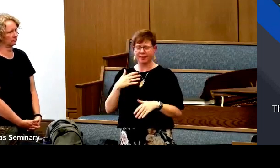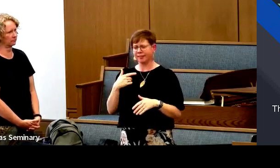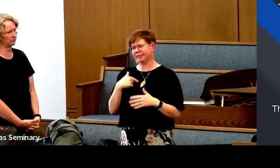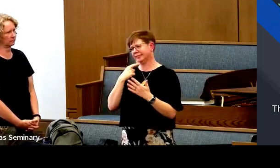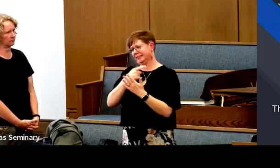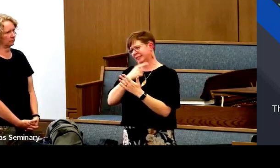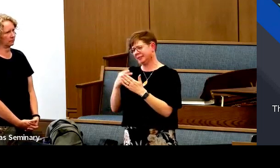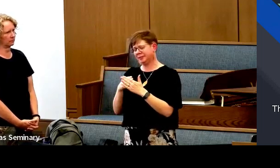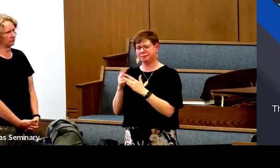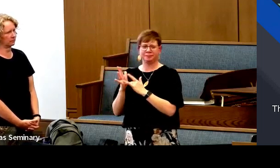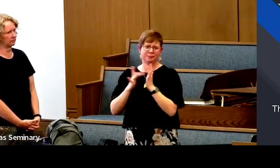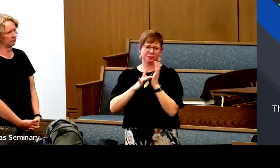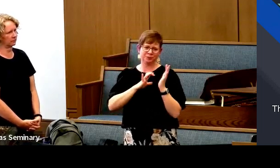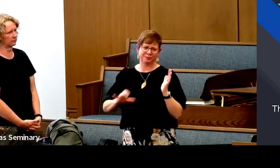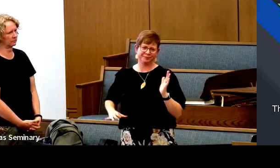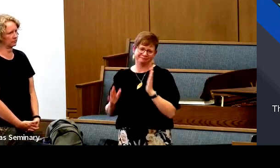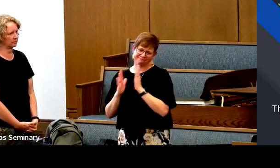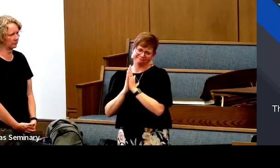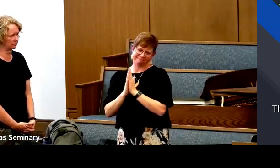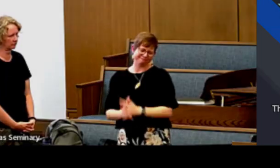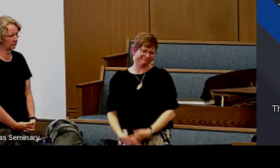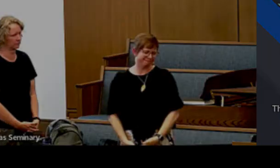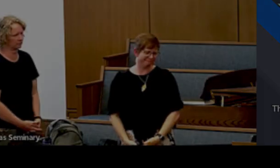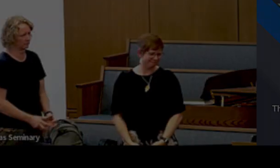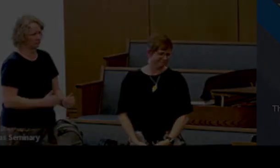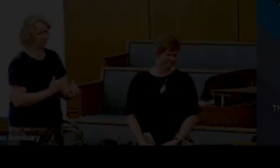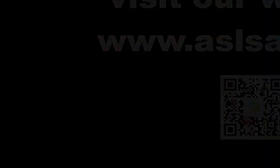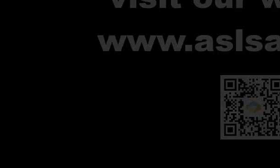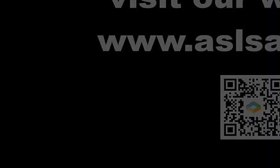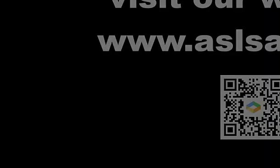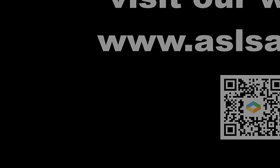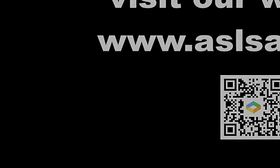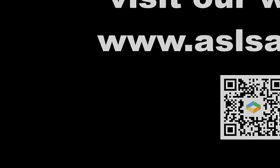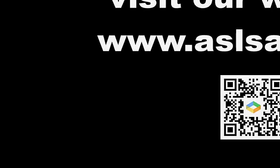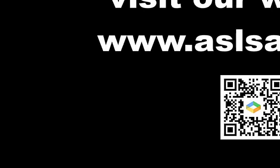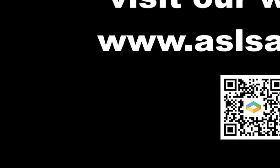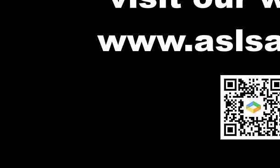opportunity to present this. And in the name of Jesus Christ, amen.